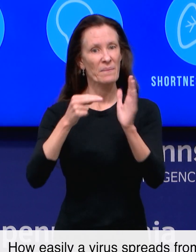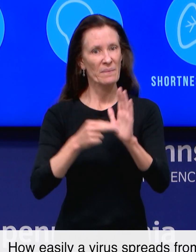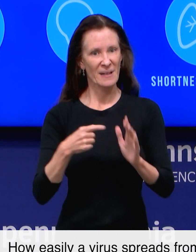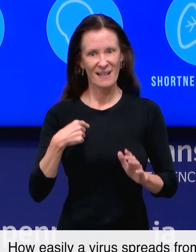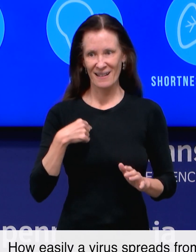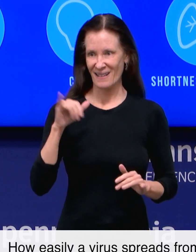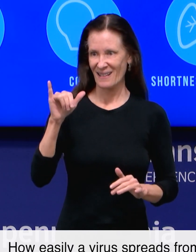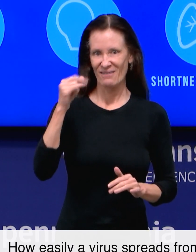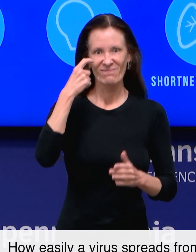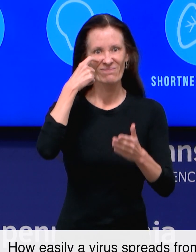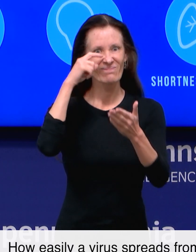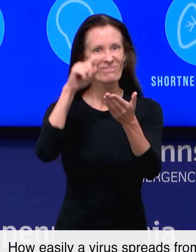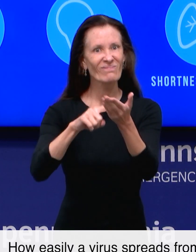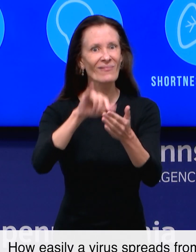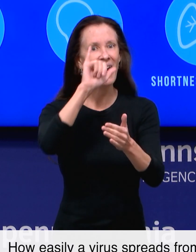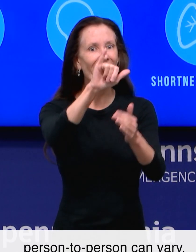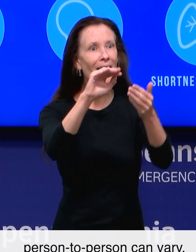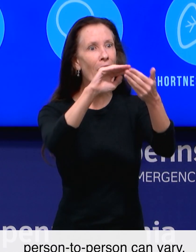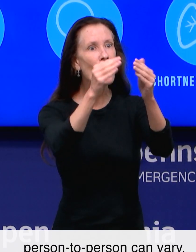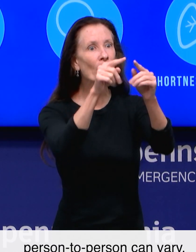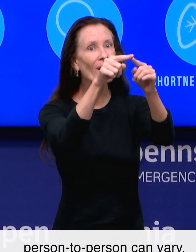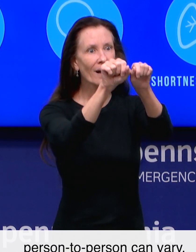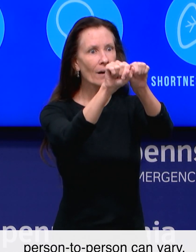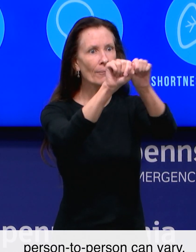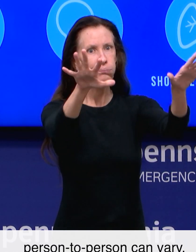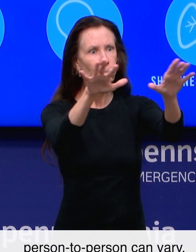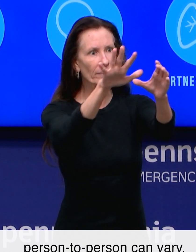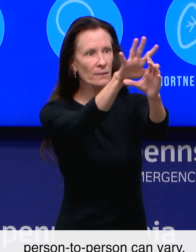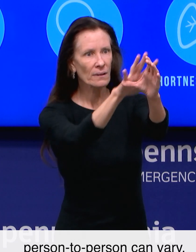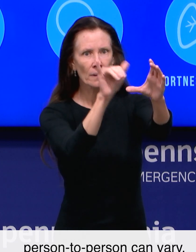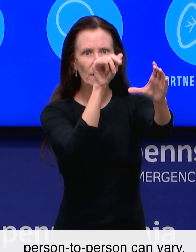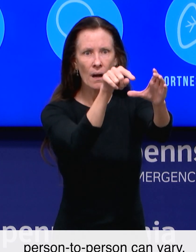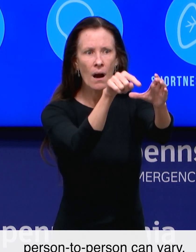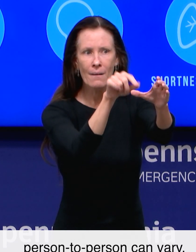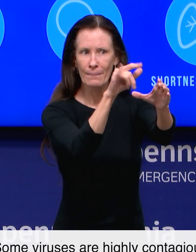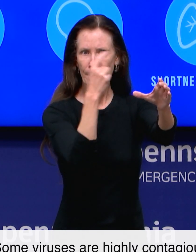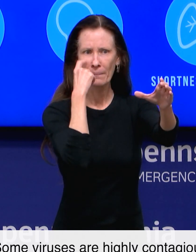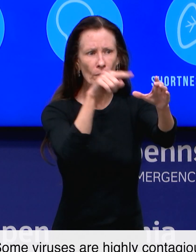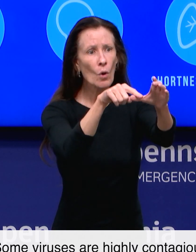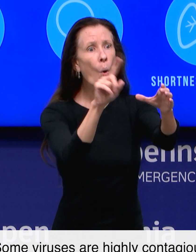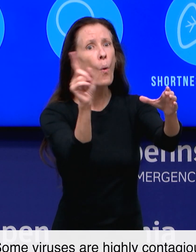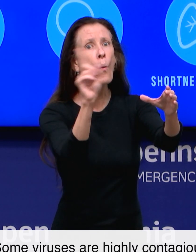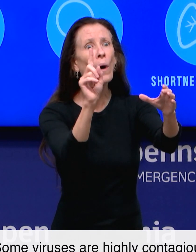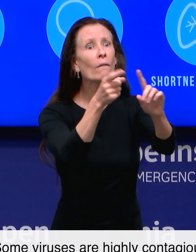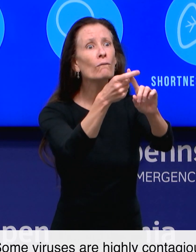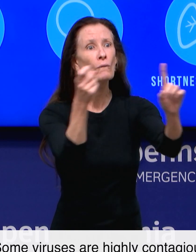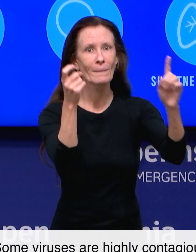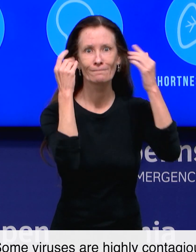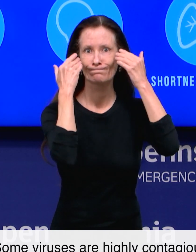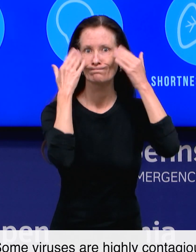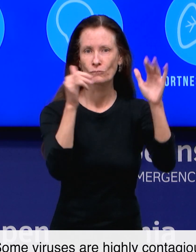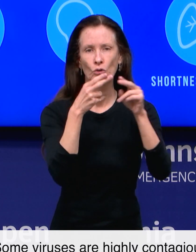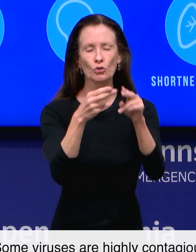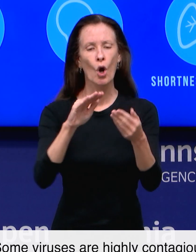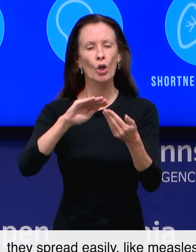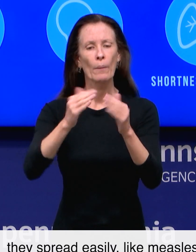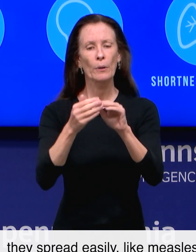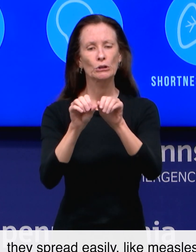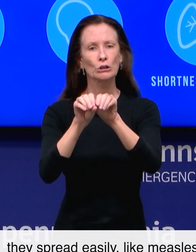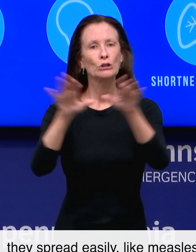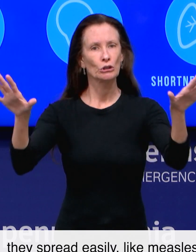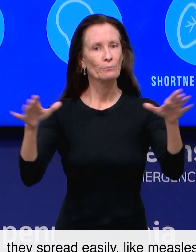How easily a virus spreads from person to person can vary. Some viruses are highly contagious.